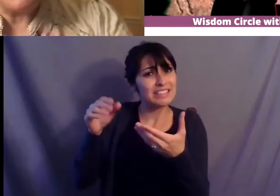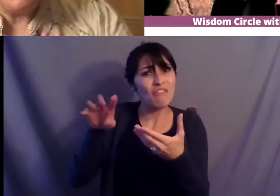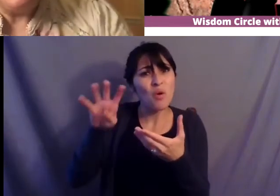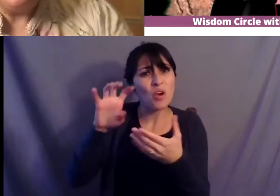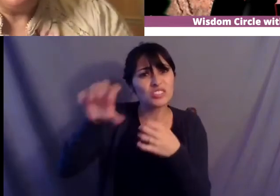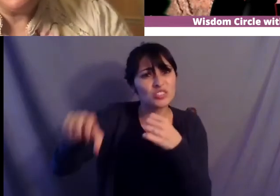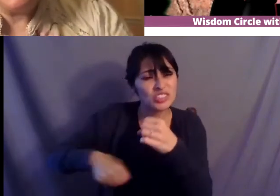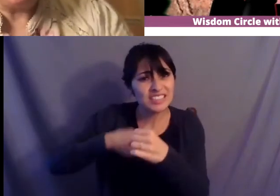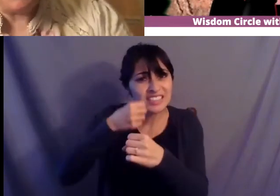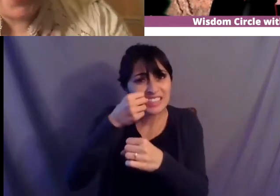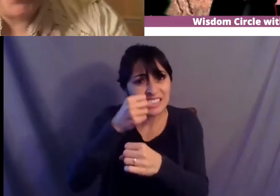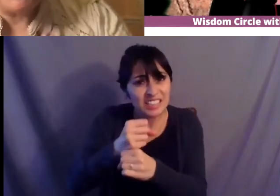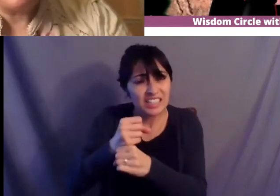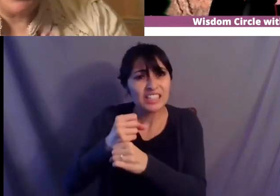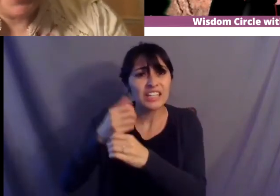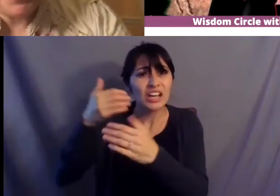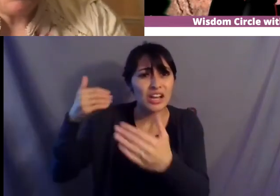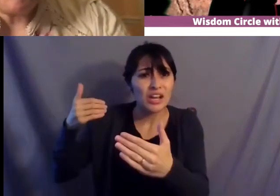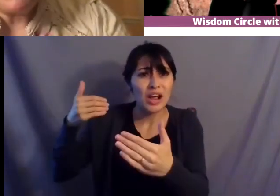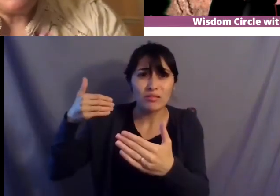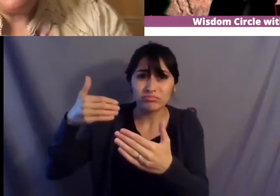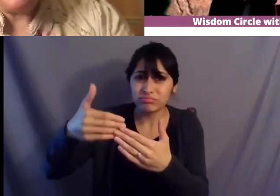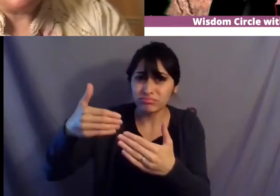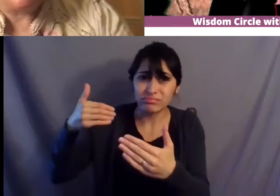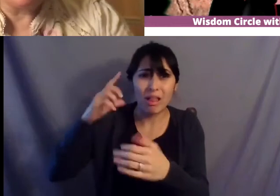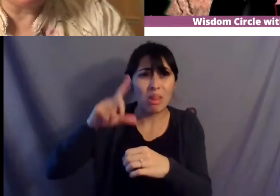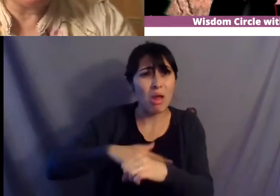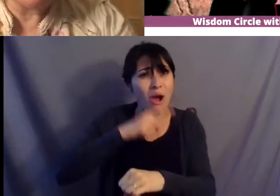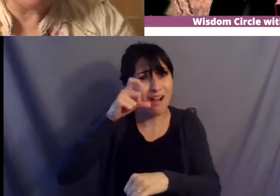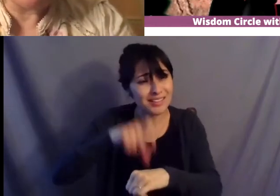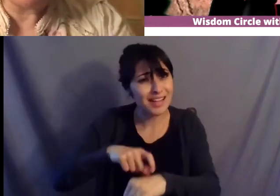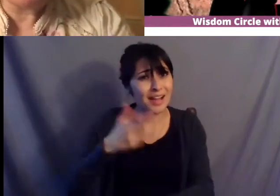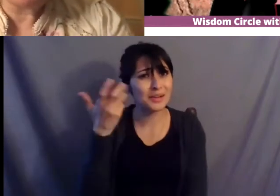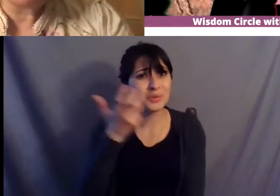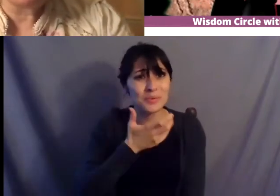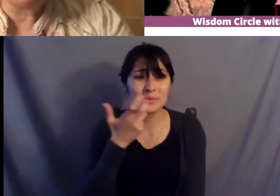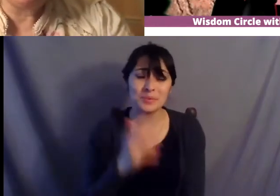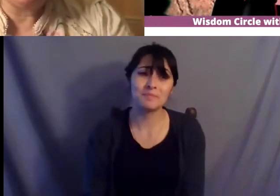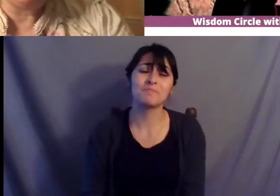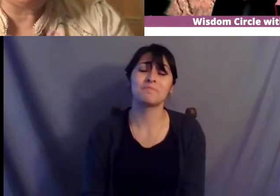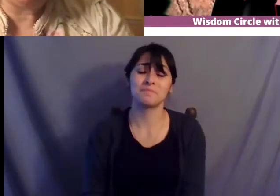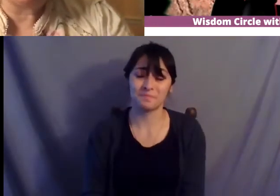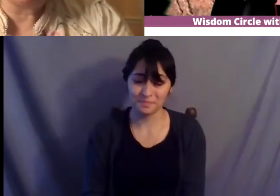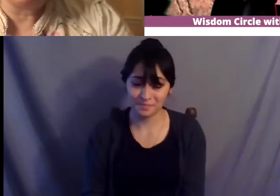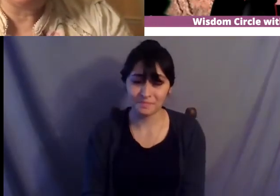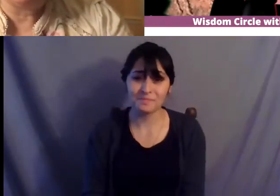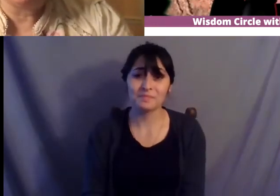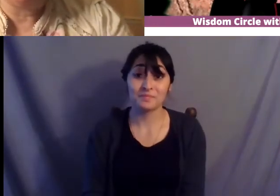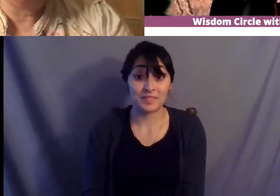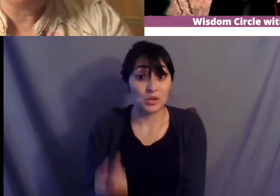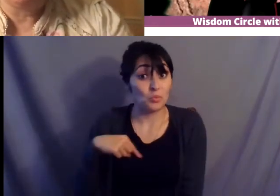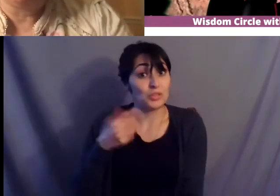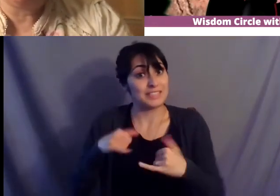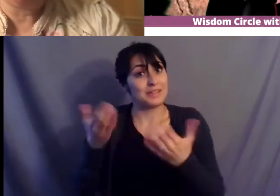it's a long time and um you know we're still here